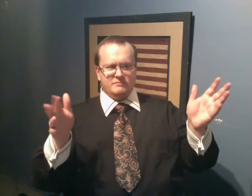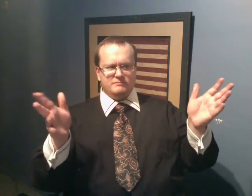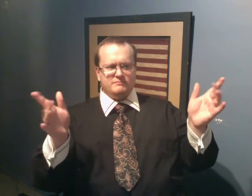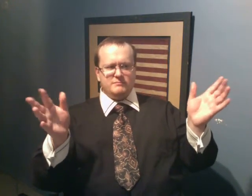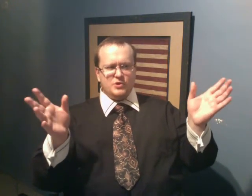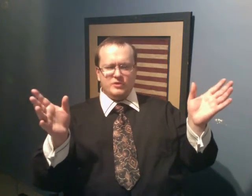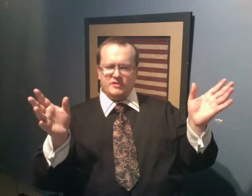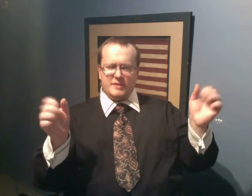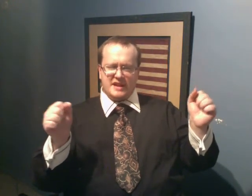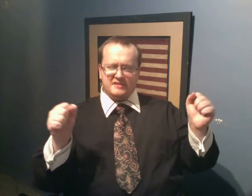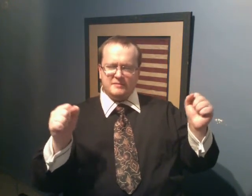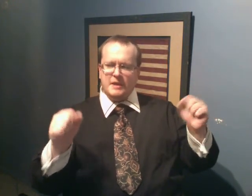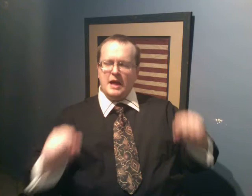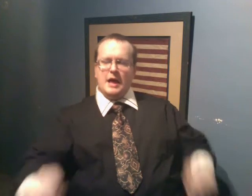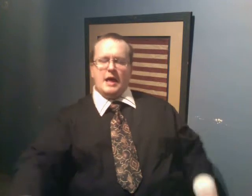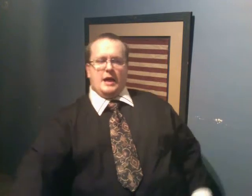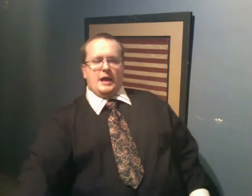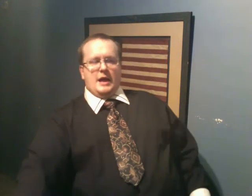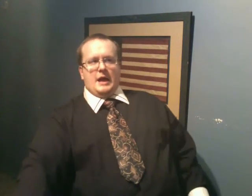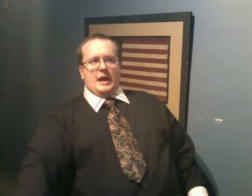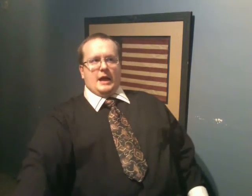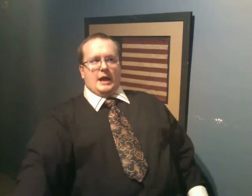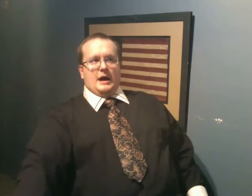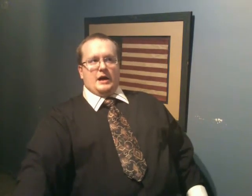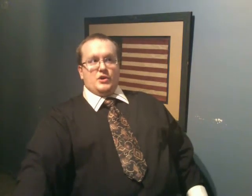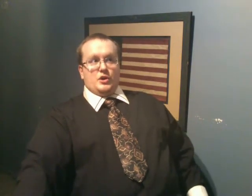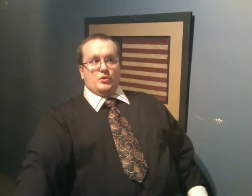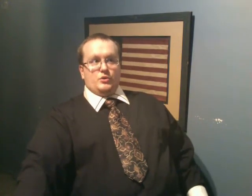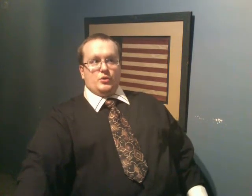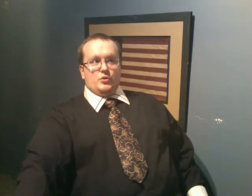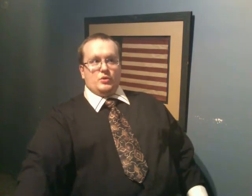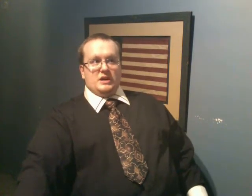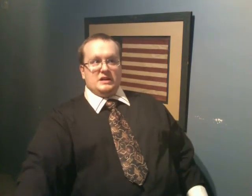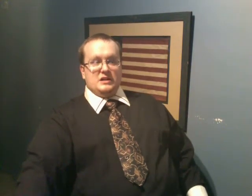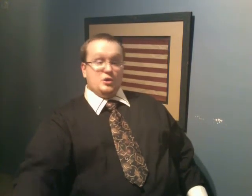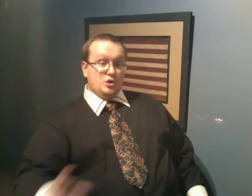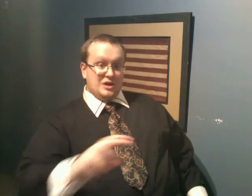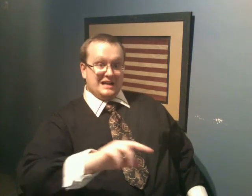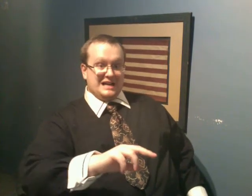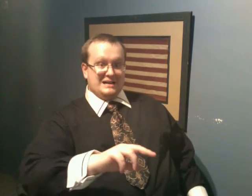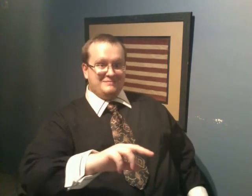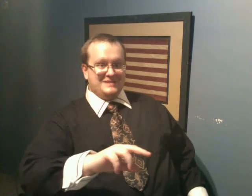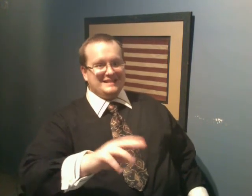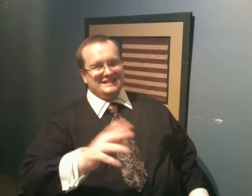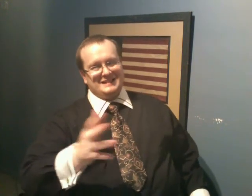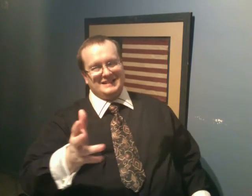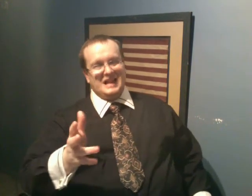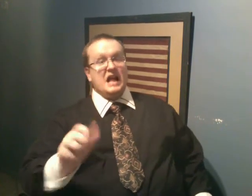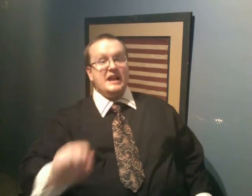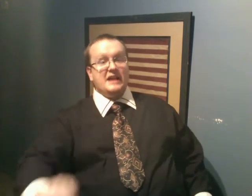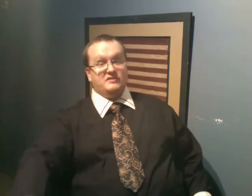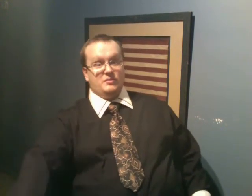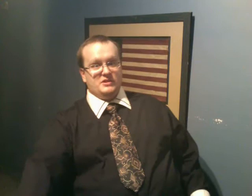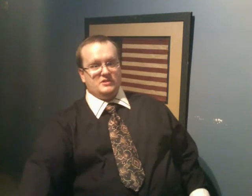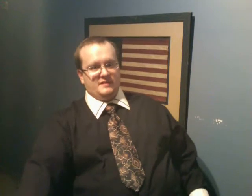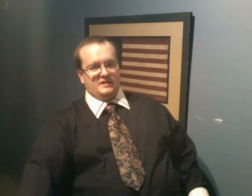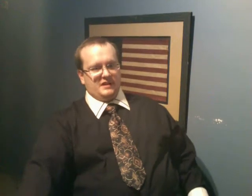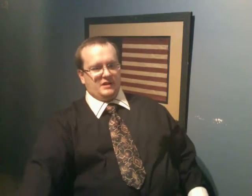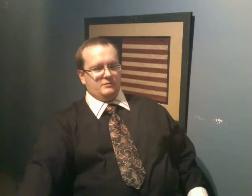and two and three pennies. You go to Lulu.com. It's not so much of a discount.